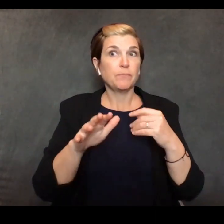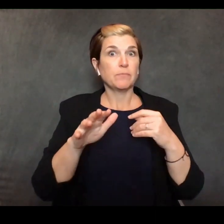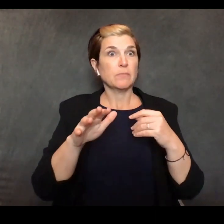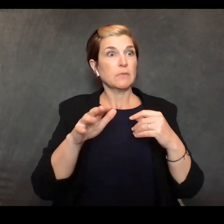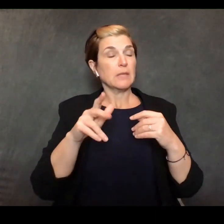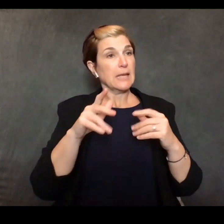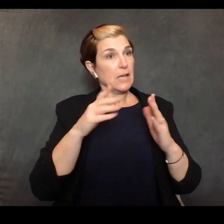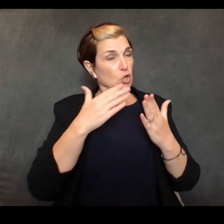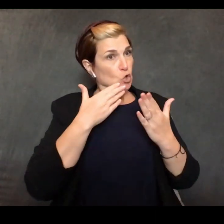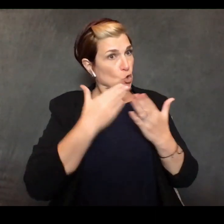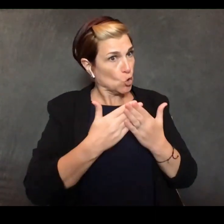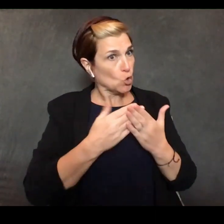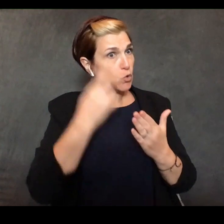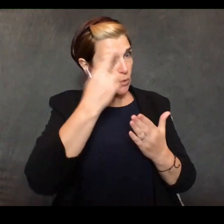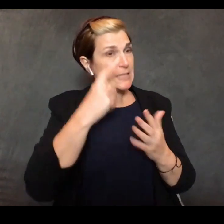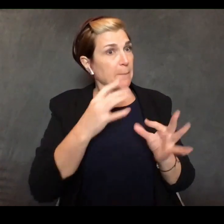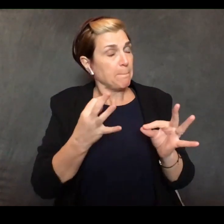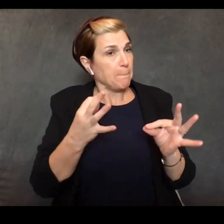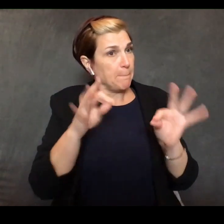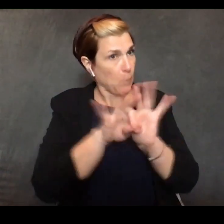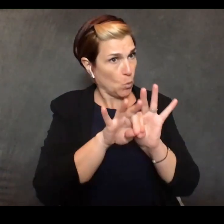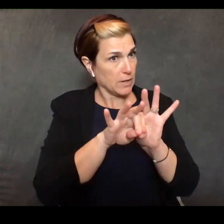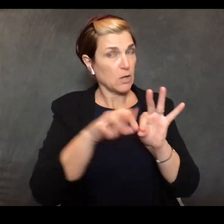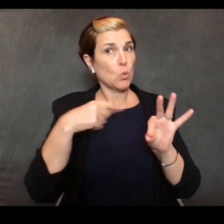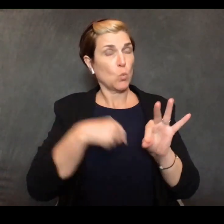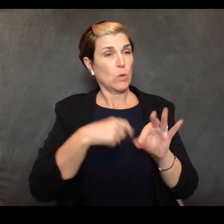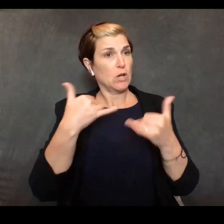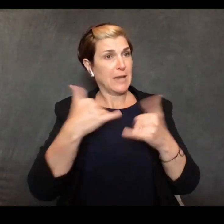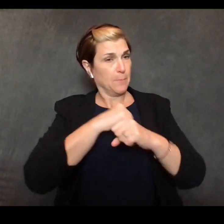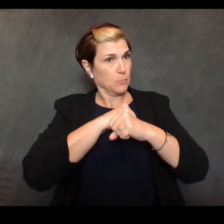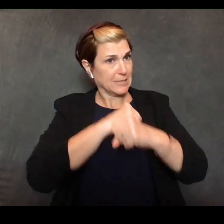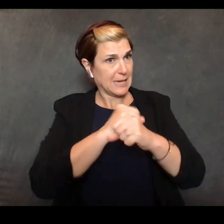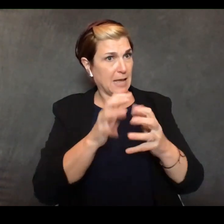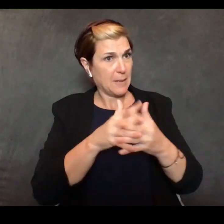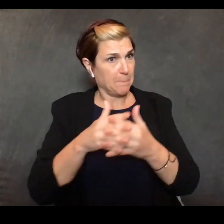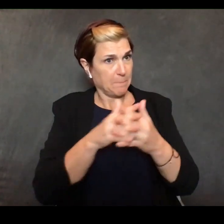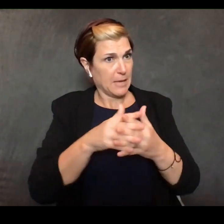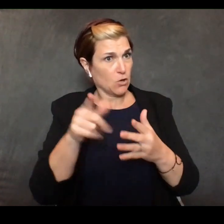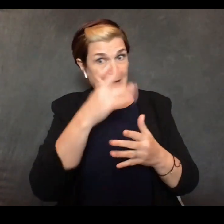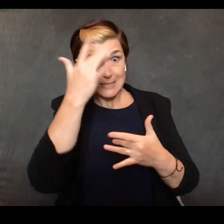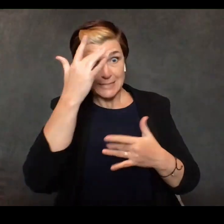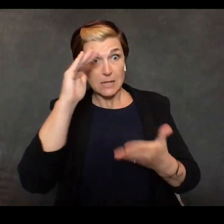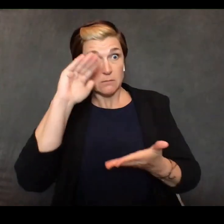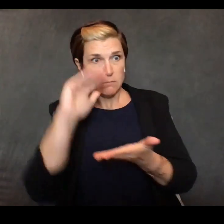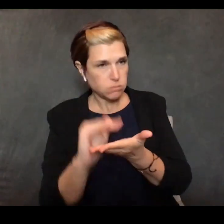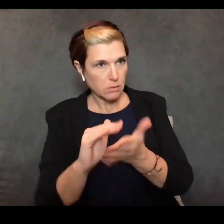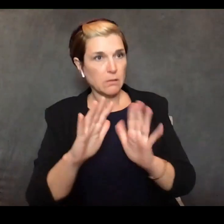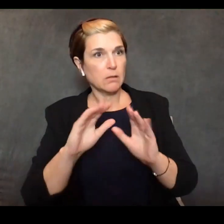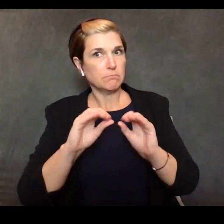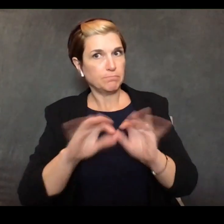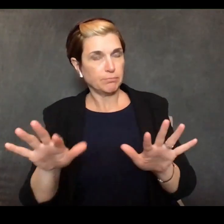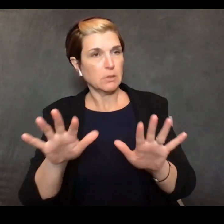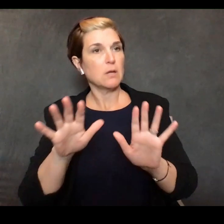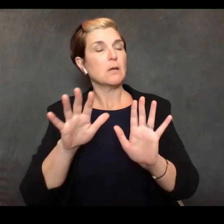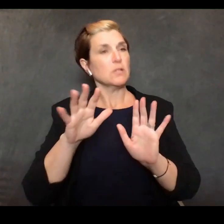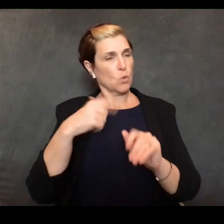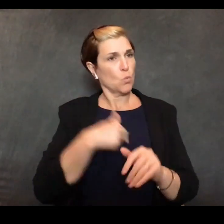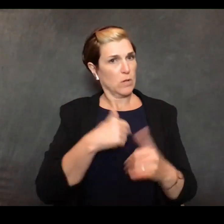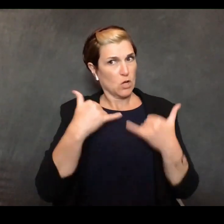the united states on medical issues uh... these businesses are shut down and the president wants to make sure as i've said we will use all the powers